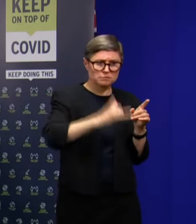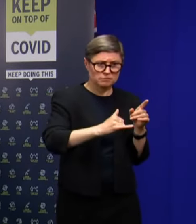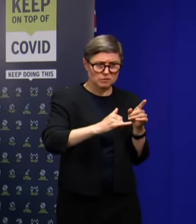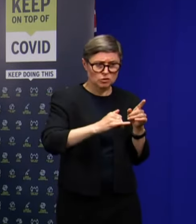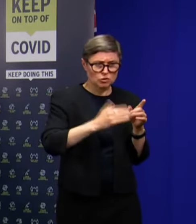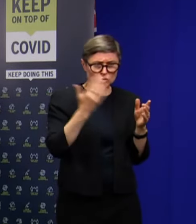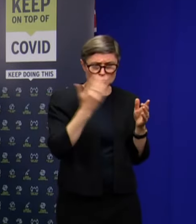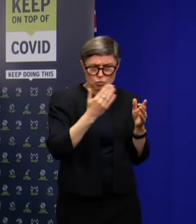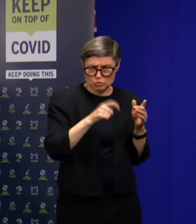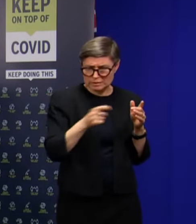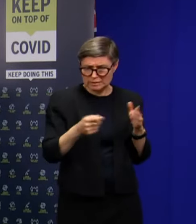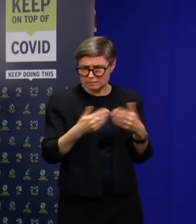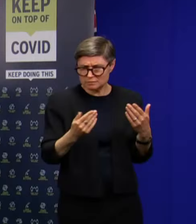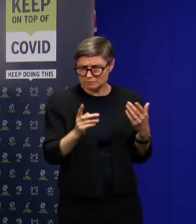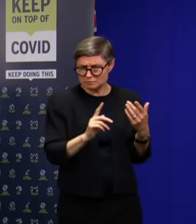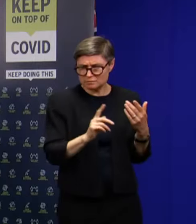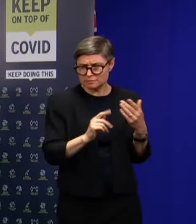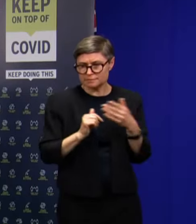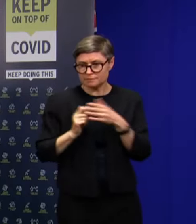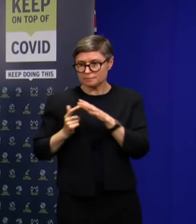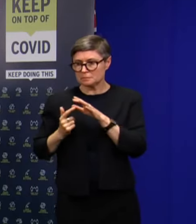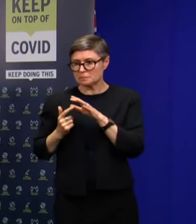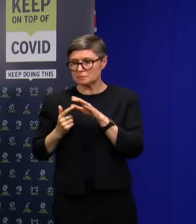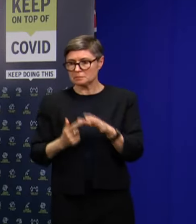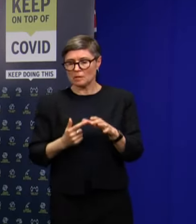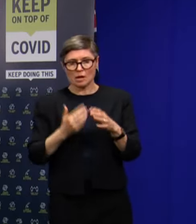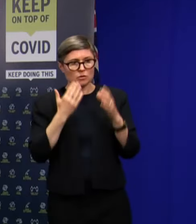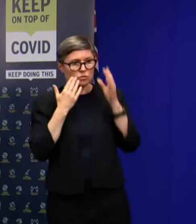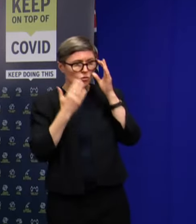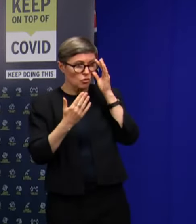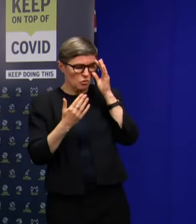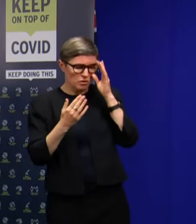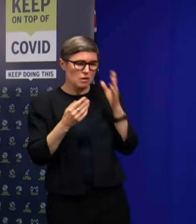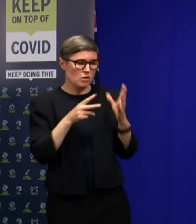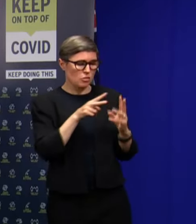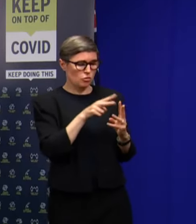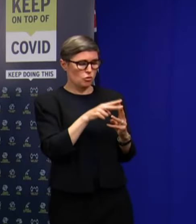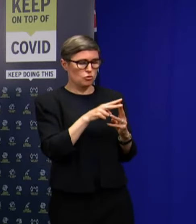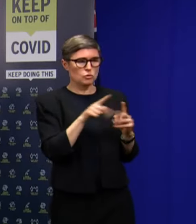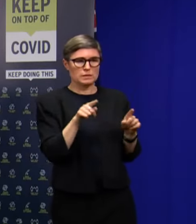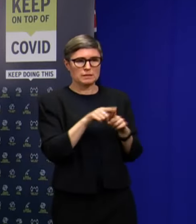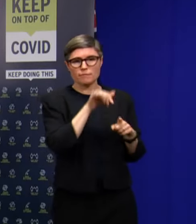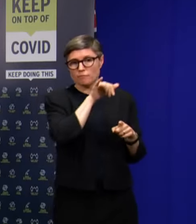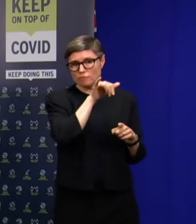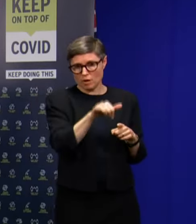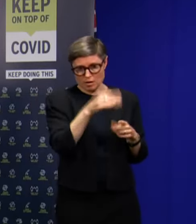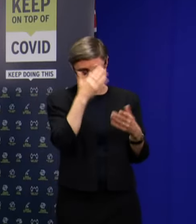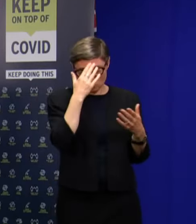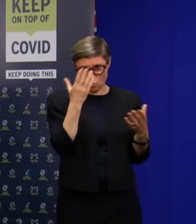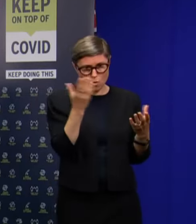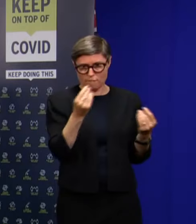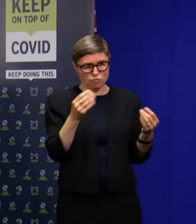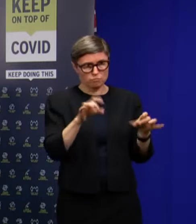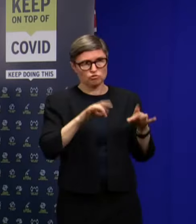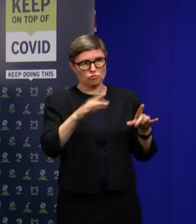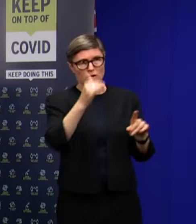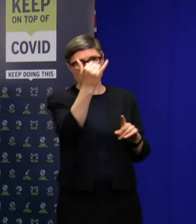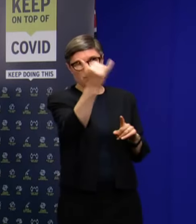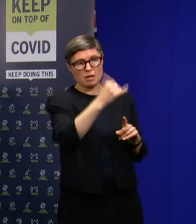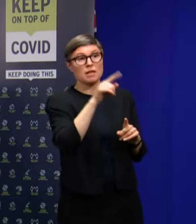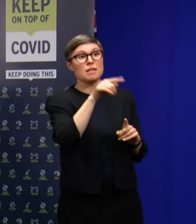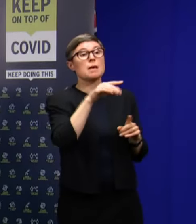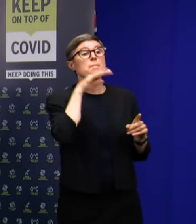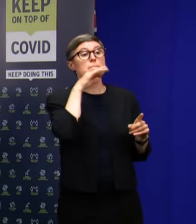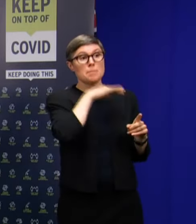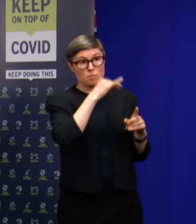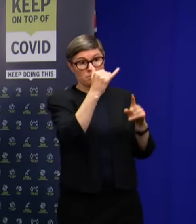exactly where they're, which, they were on the flight, so I don't know whether they were from where in Australia, but they departed Melbourne